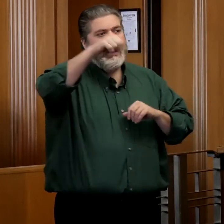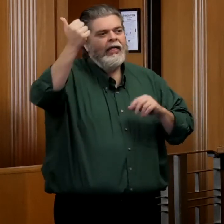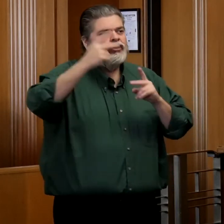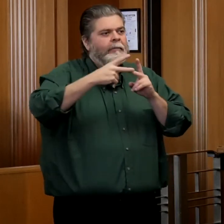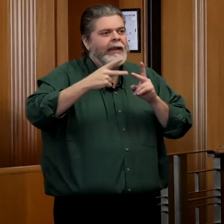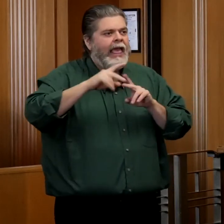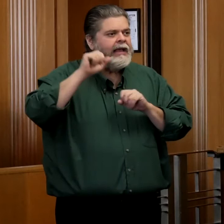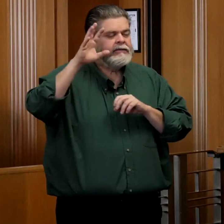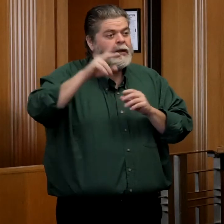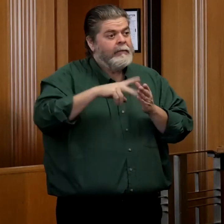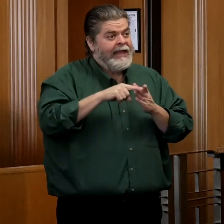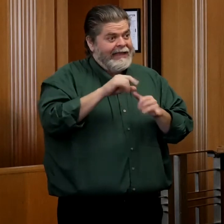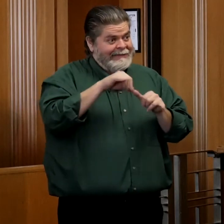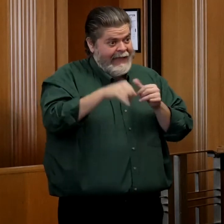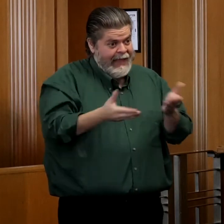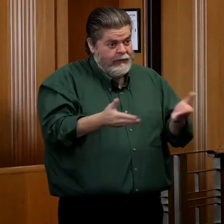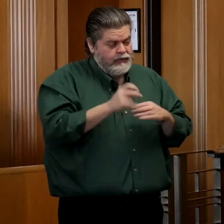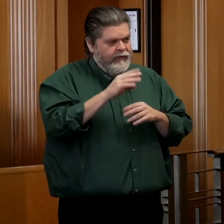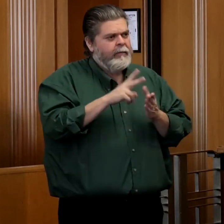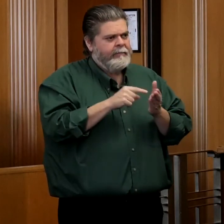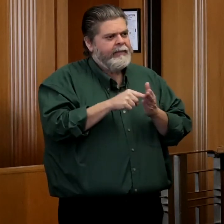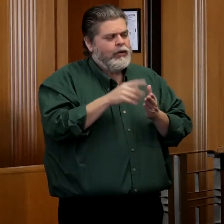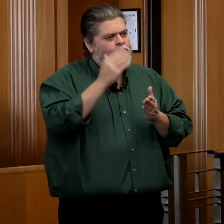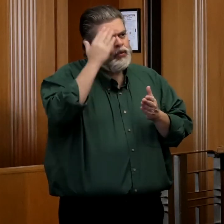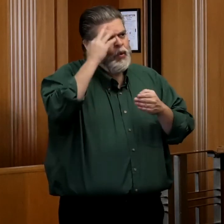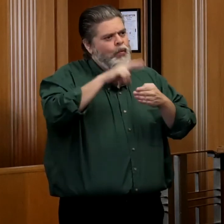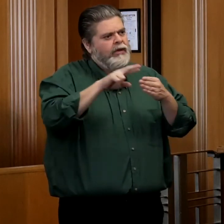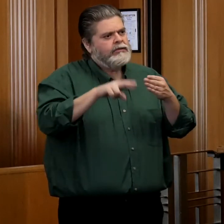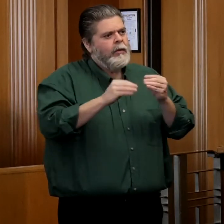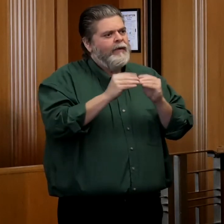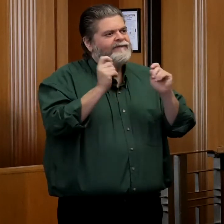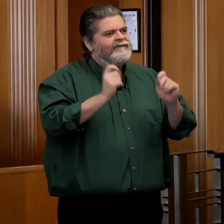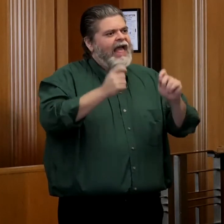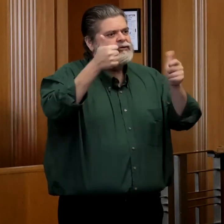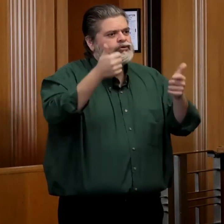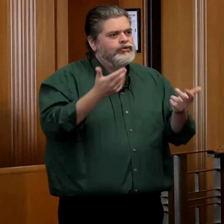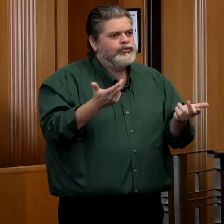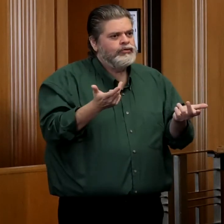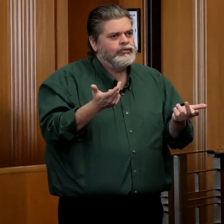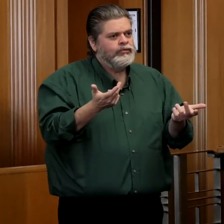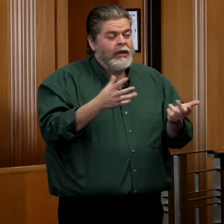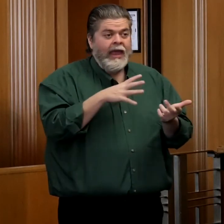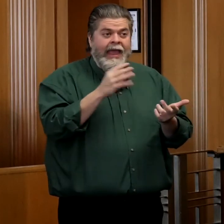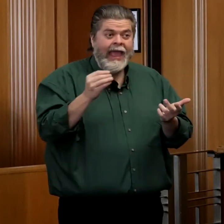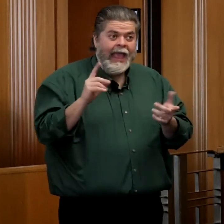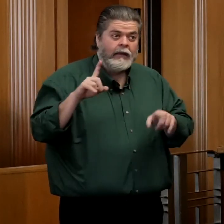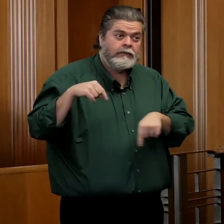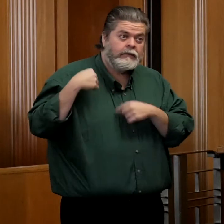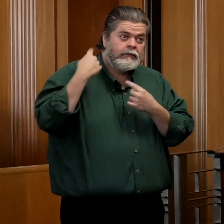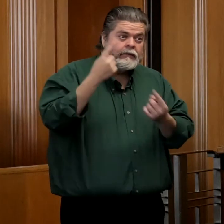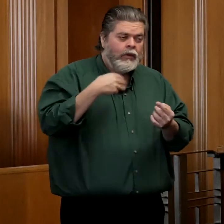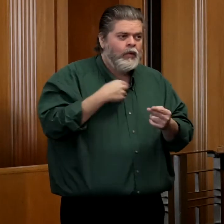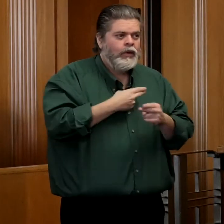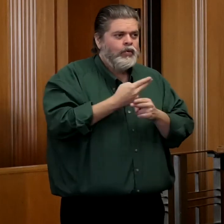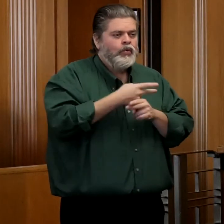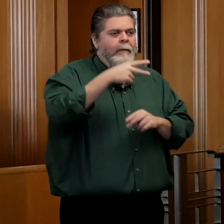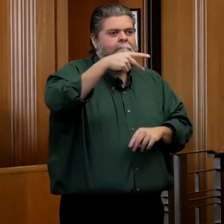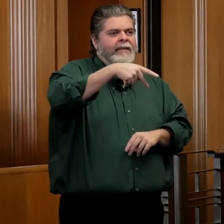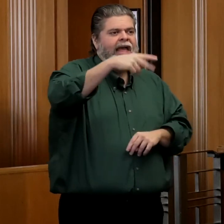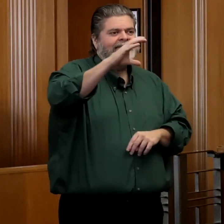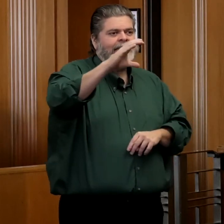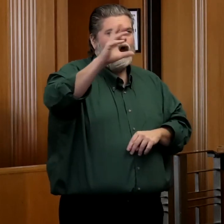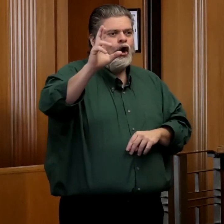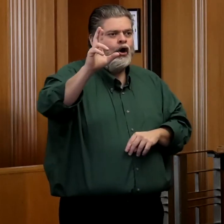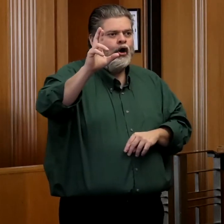That means our turnaround time is very, very good. And through all of this, we've used PCR tests.